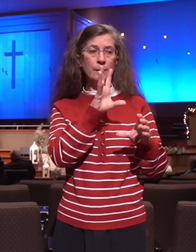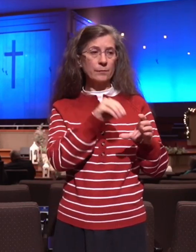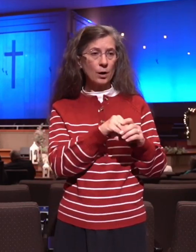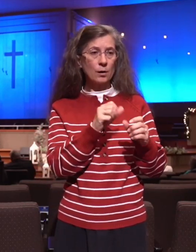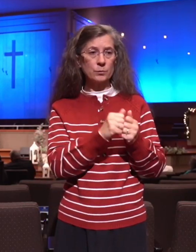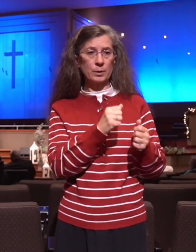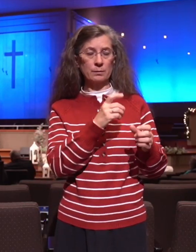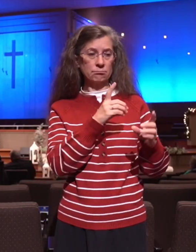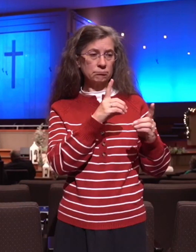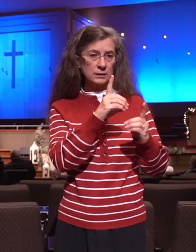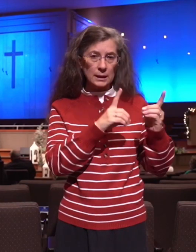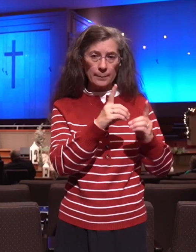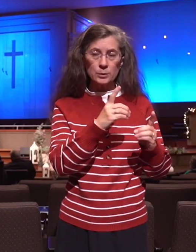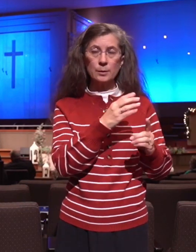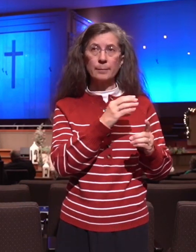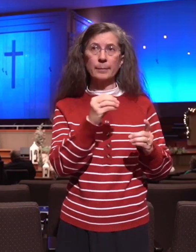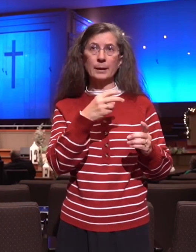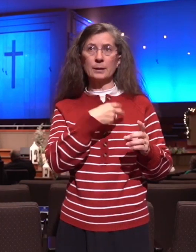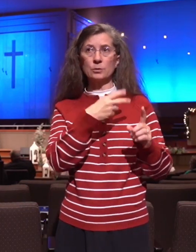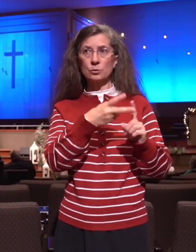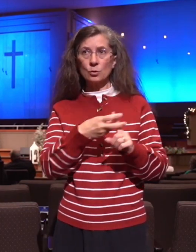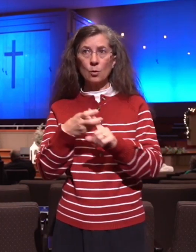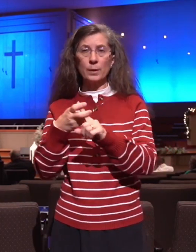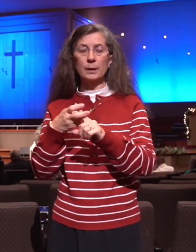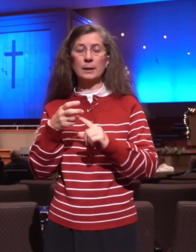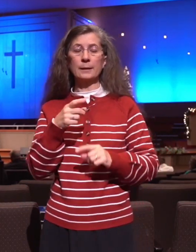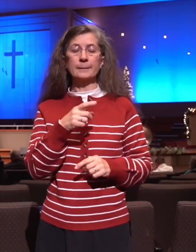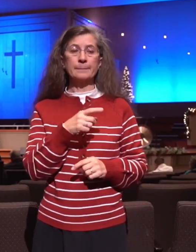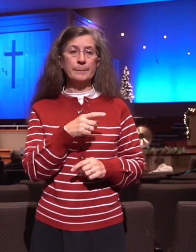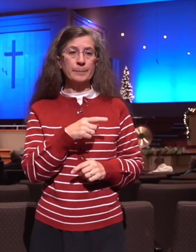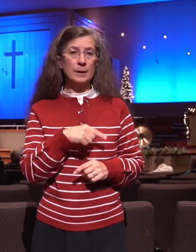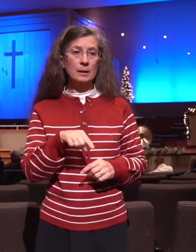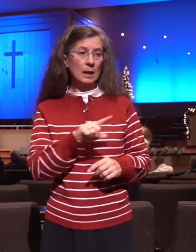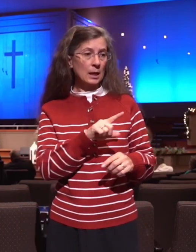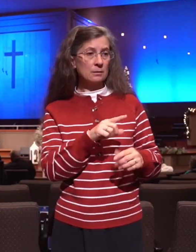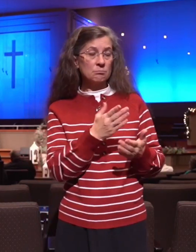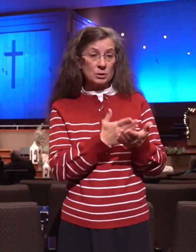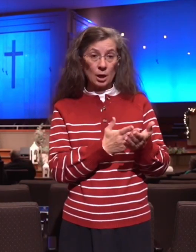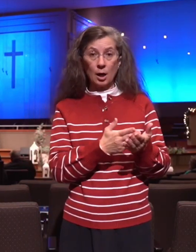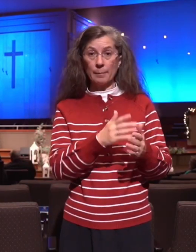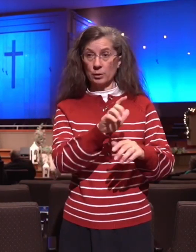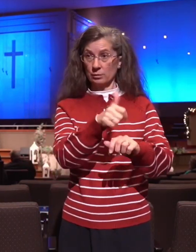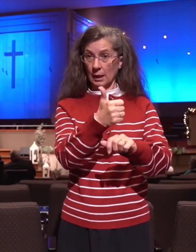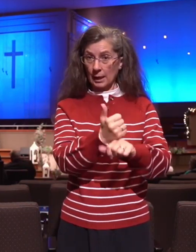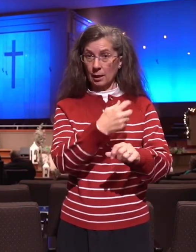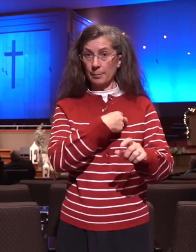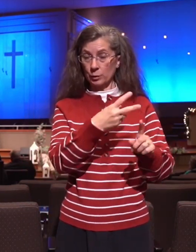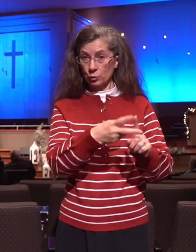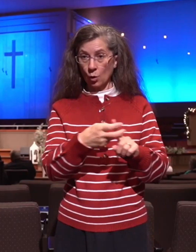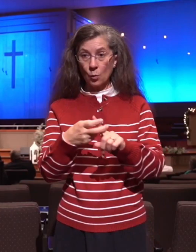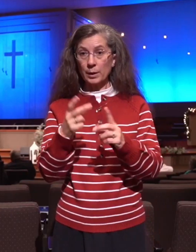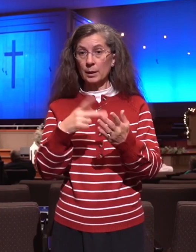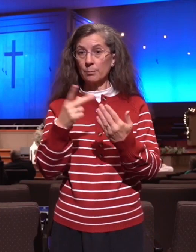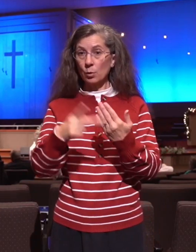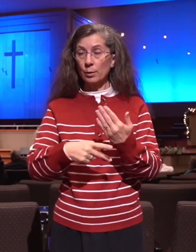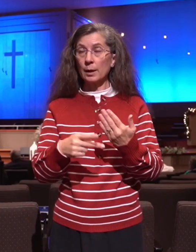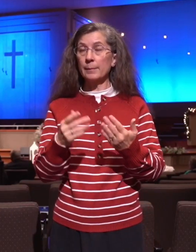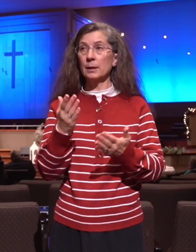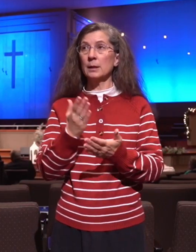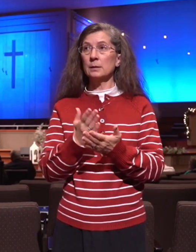stated that they're rededicating their lives or just beginning a new soul winning ministry. Many of our missionaries from this region that we support have